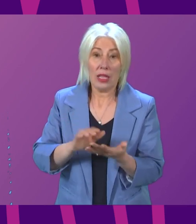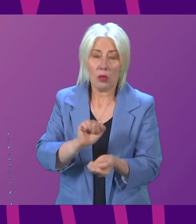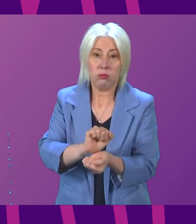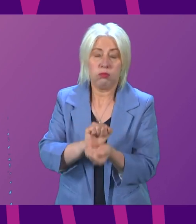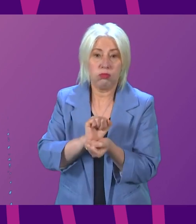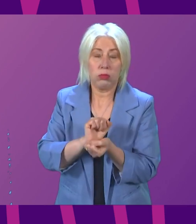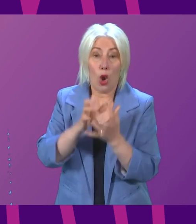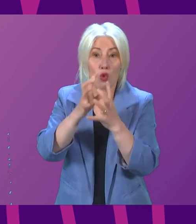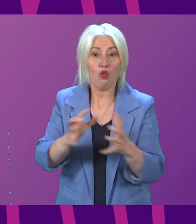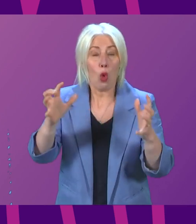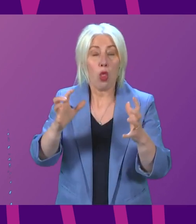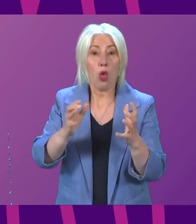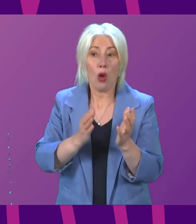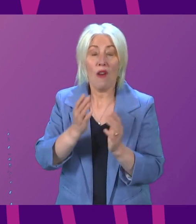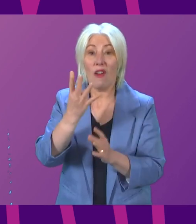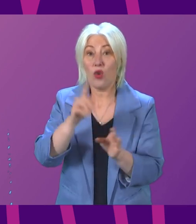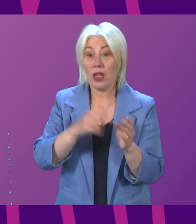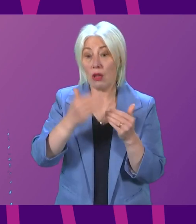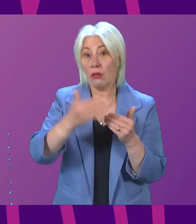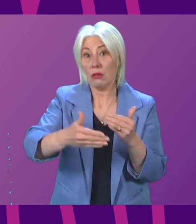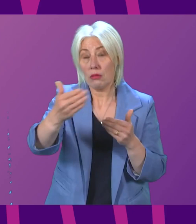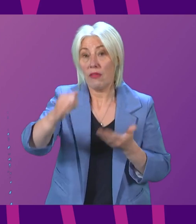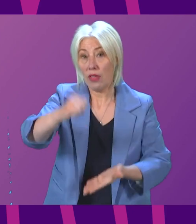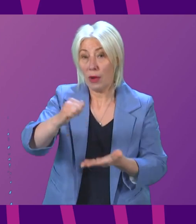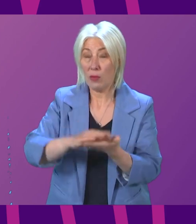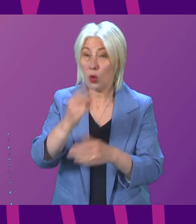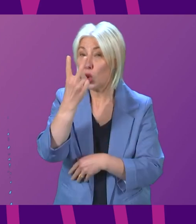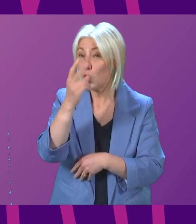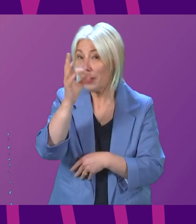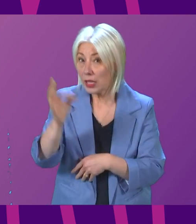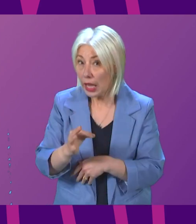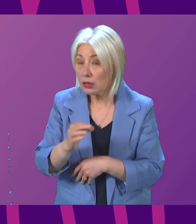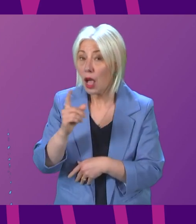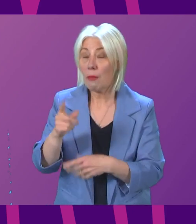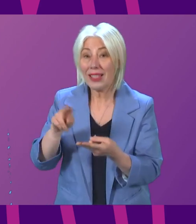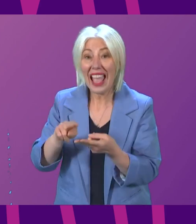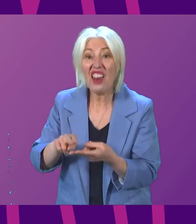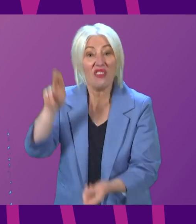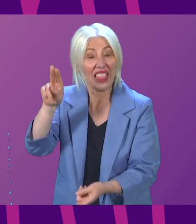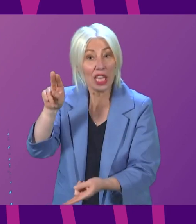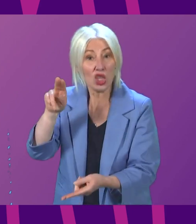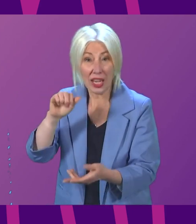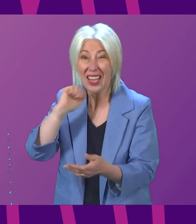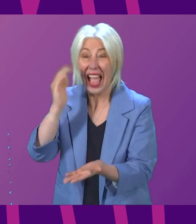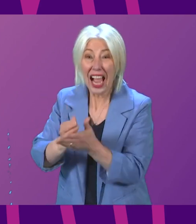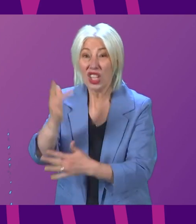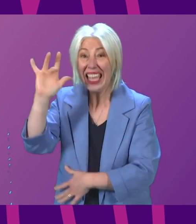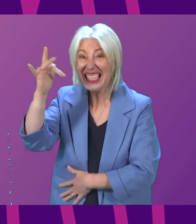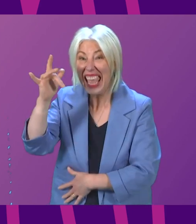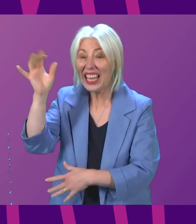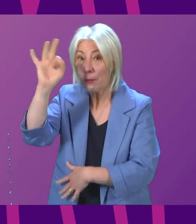growth in our budget over the next four years to 2% while inflation is close to 10%.